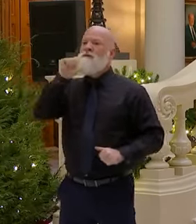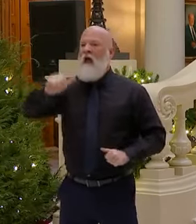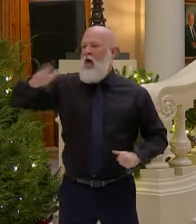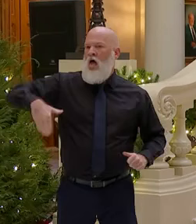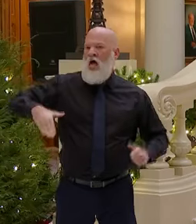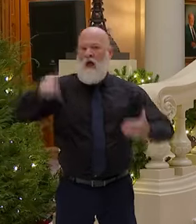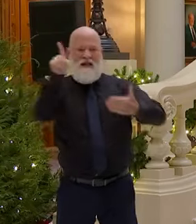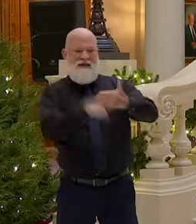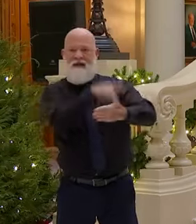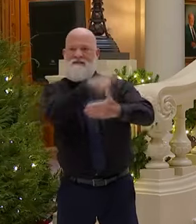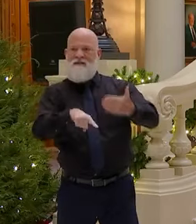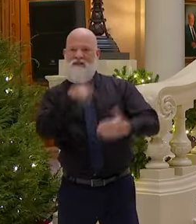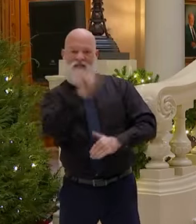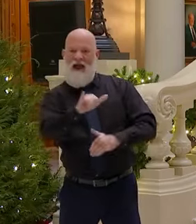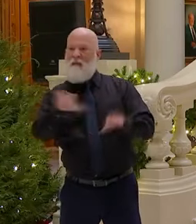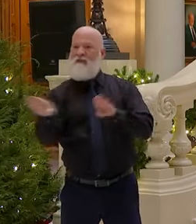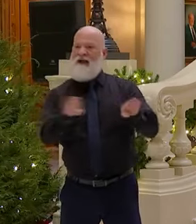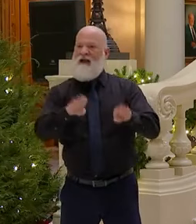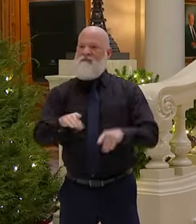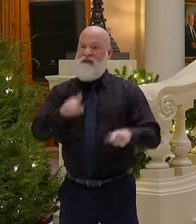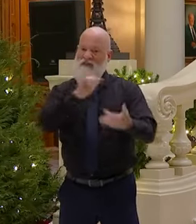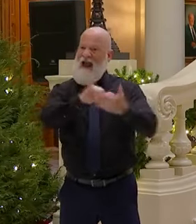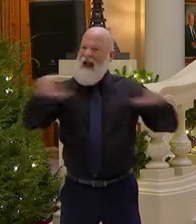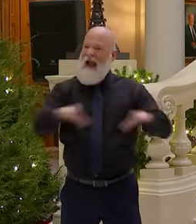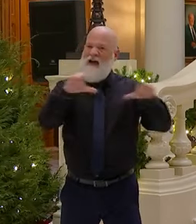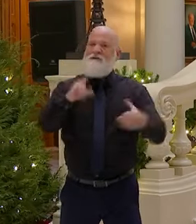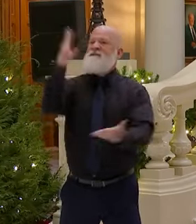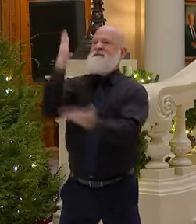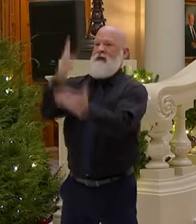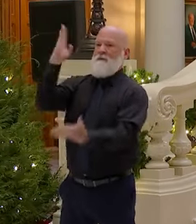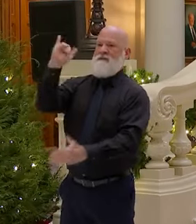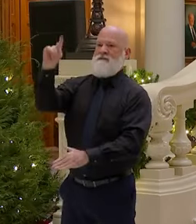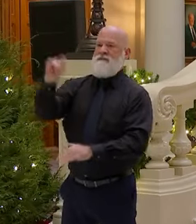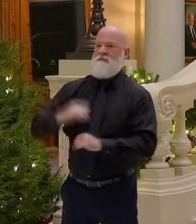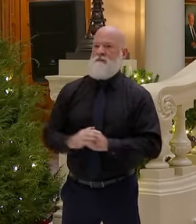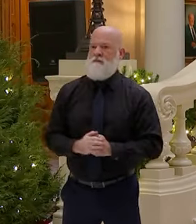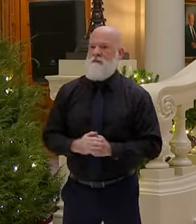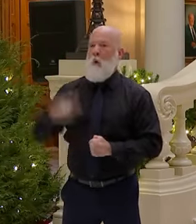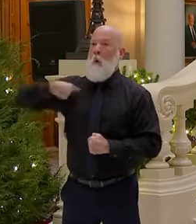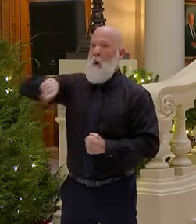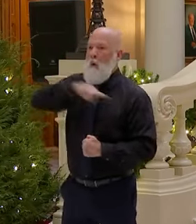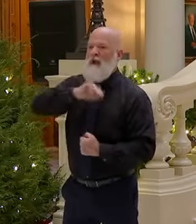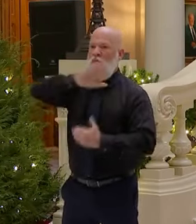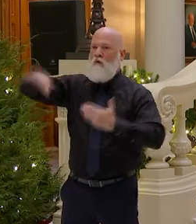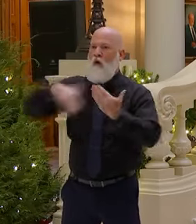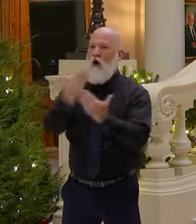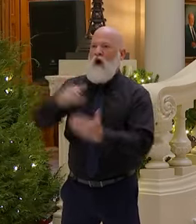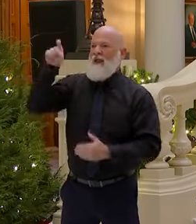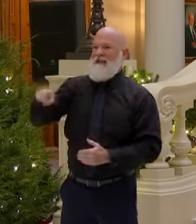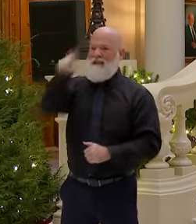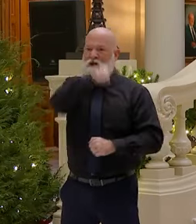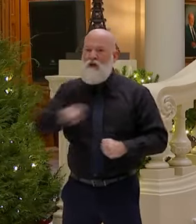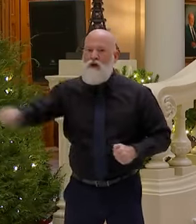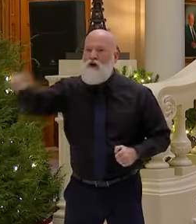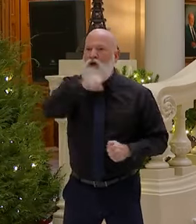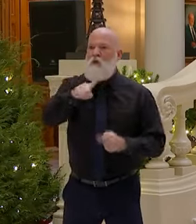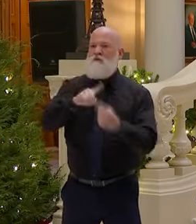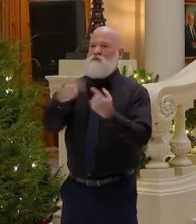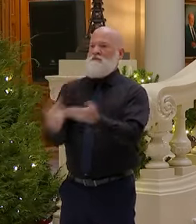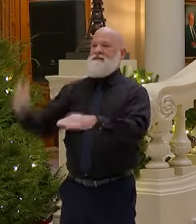This has to stop. We need you to step up, and if you're going to take a position of leadership, show some.